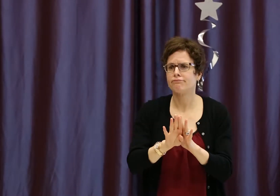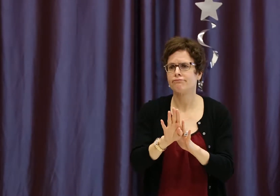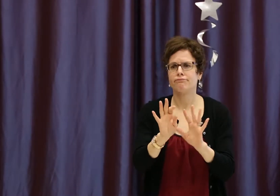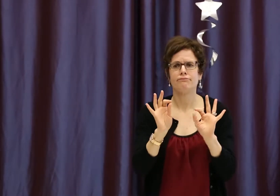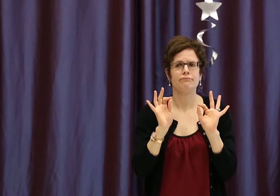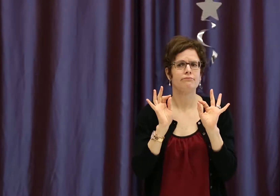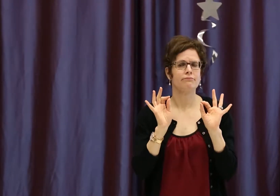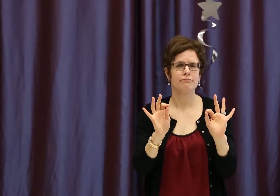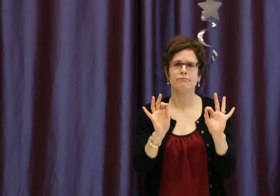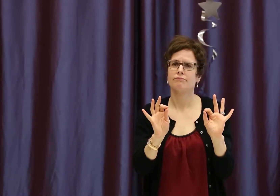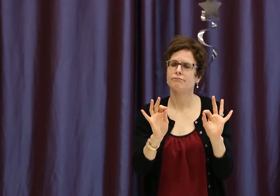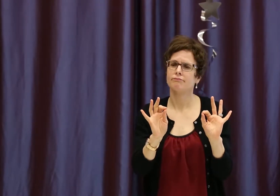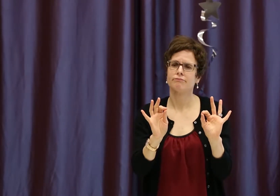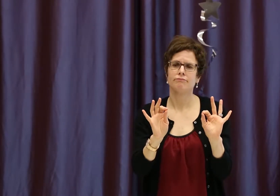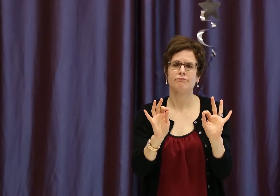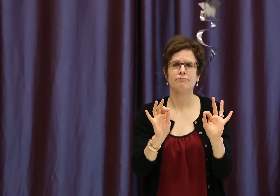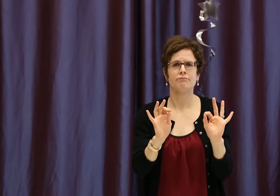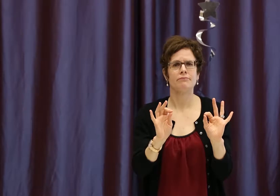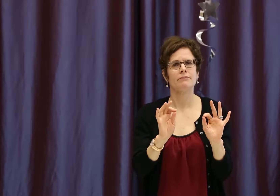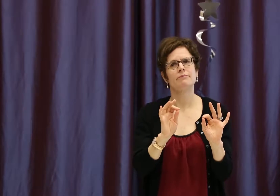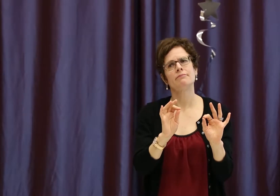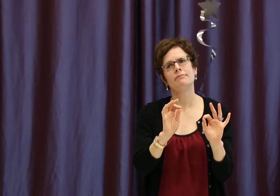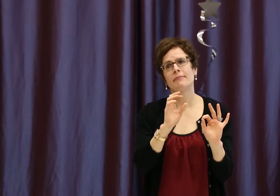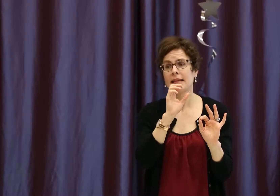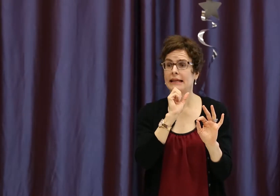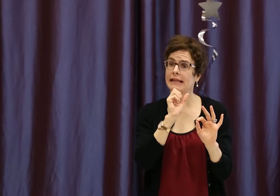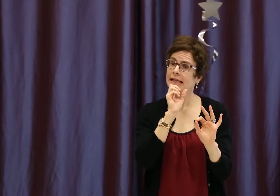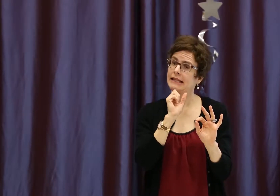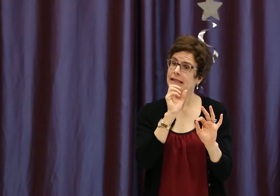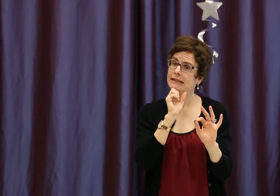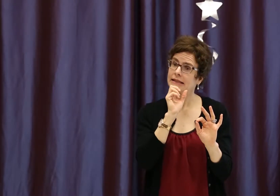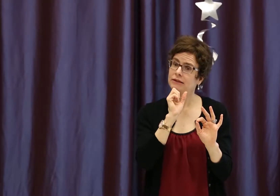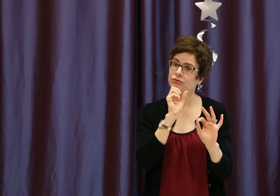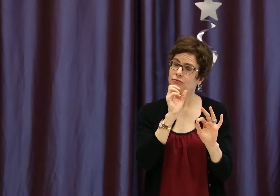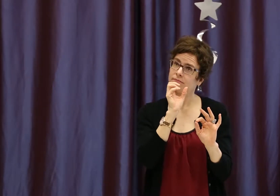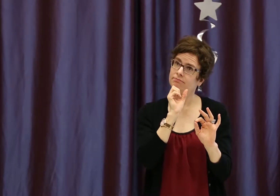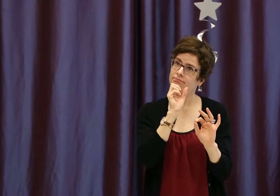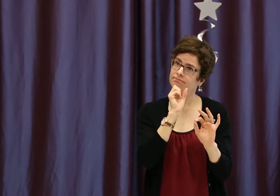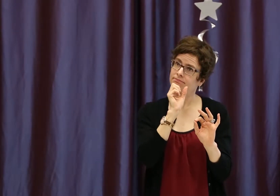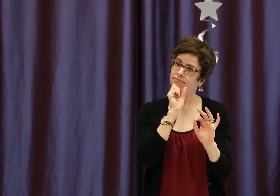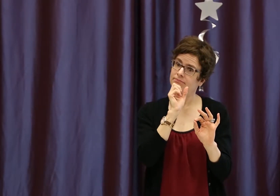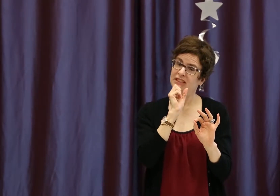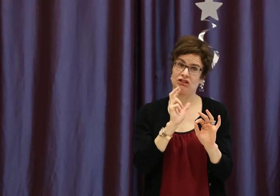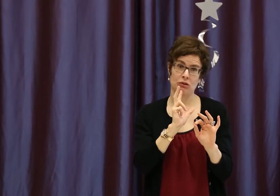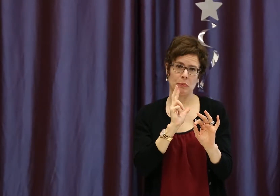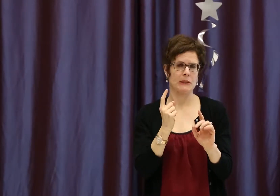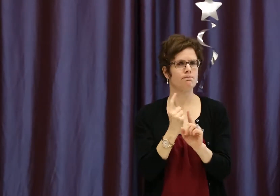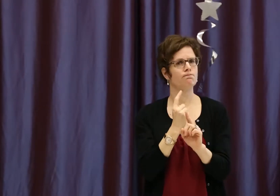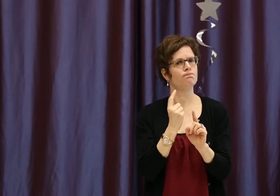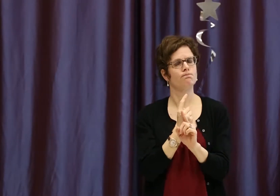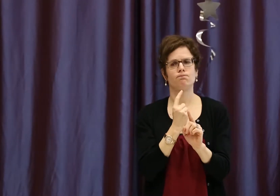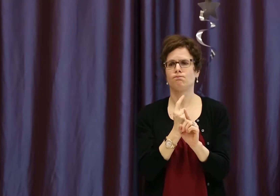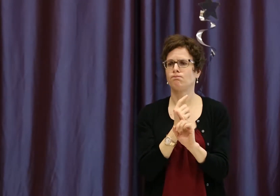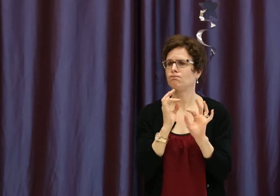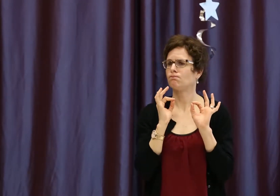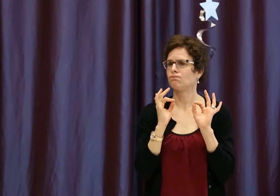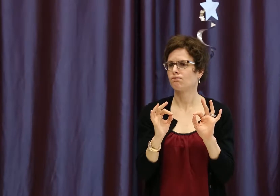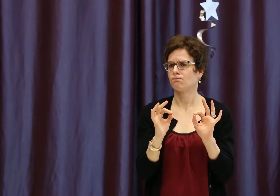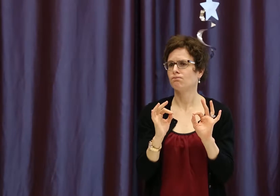His audiological assessment actually said that he was deaf, but he was able to develop spoken language skills on par with a